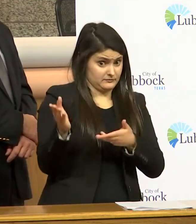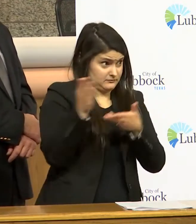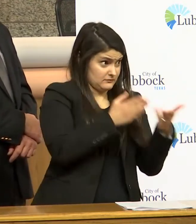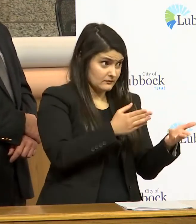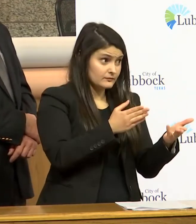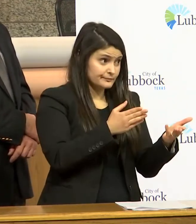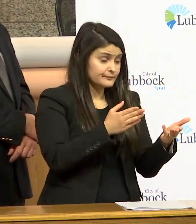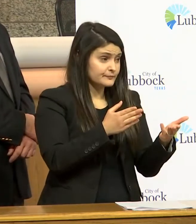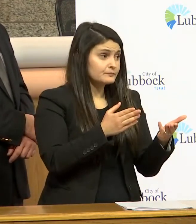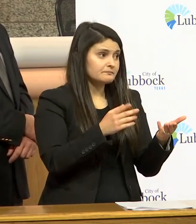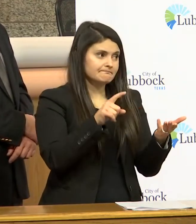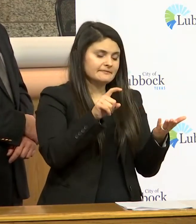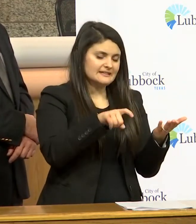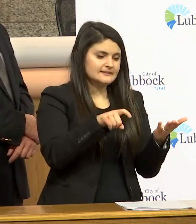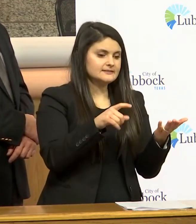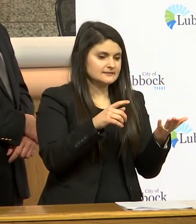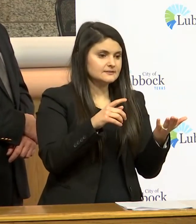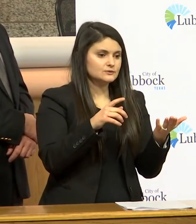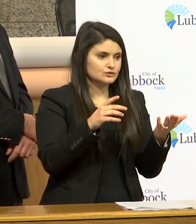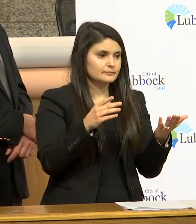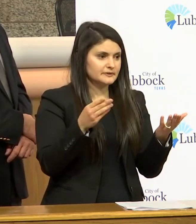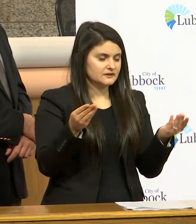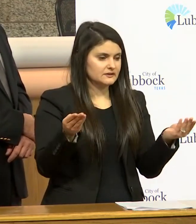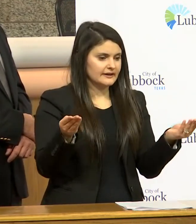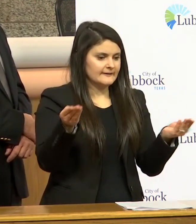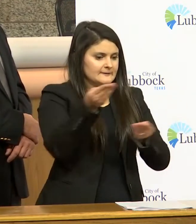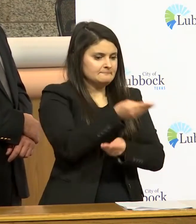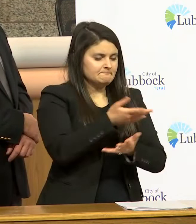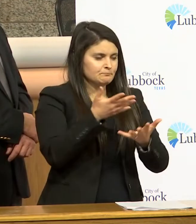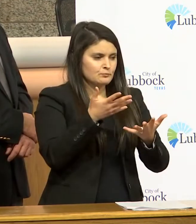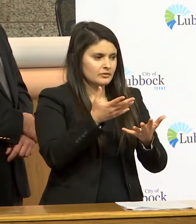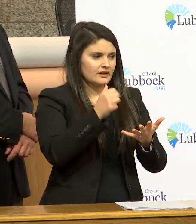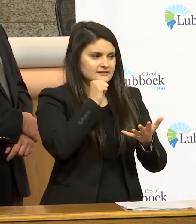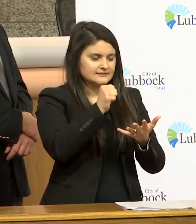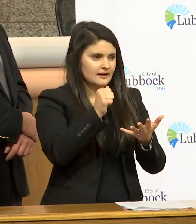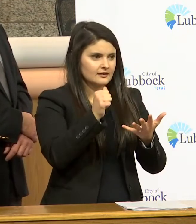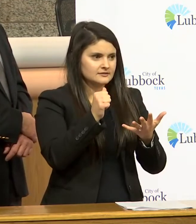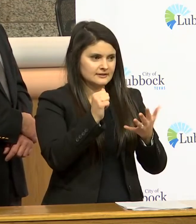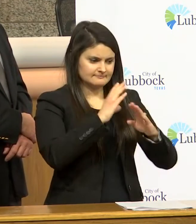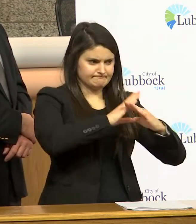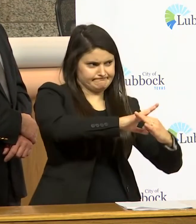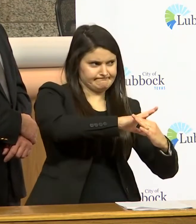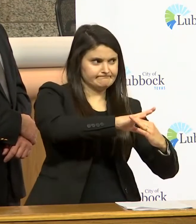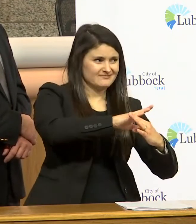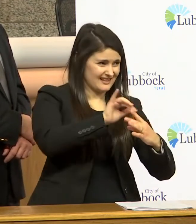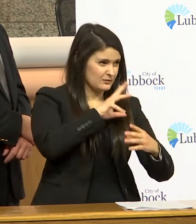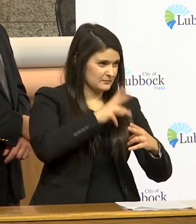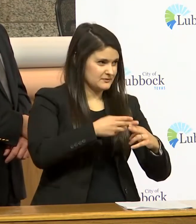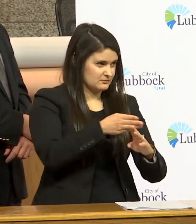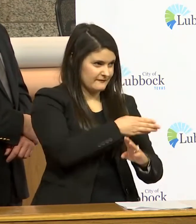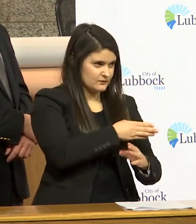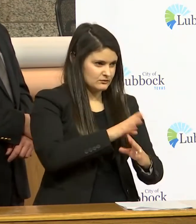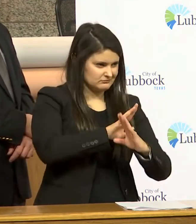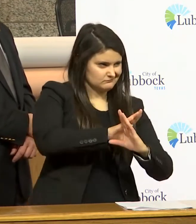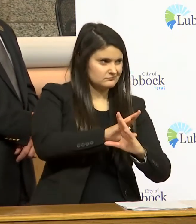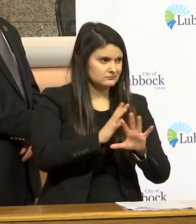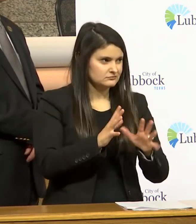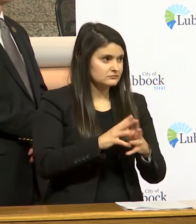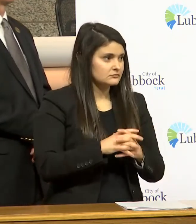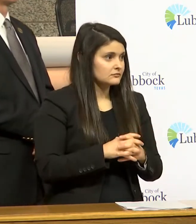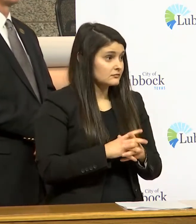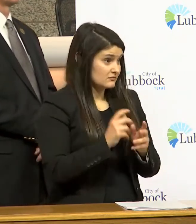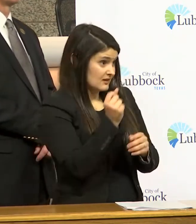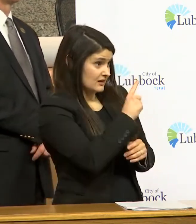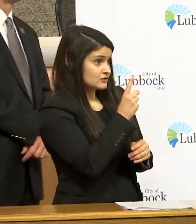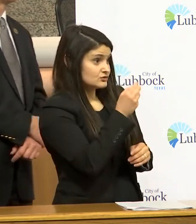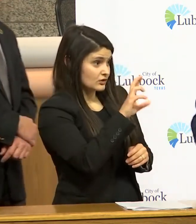a transaction that's not uh that's that's guarded like like we were talking about earlier and can i ask